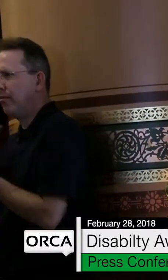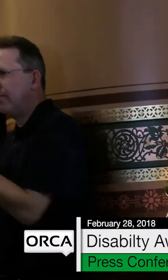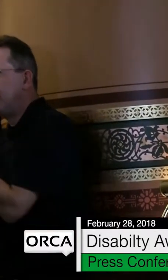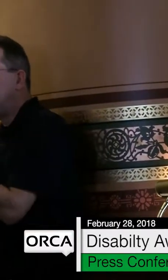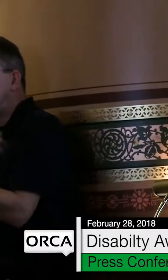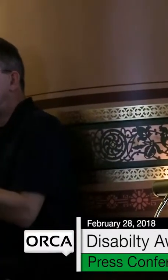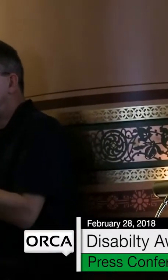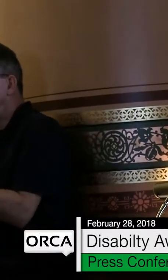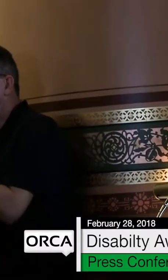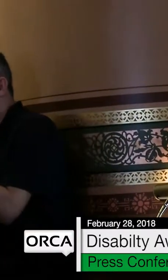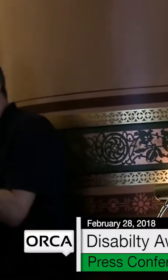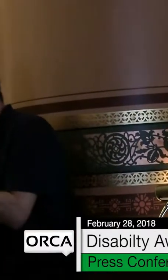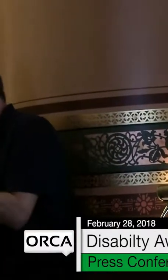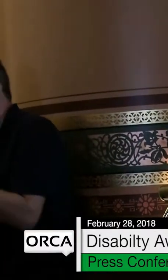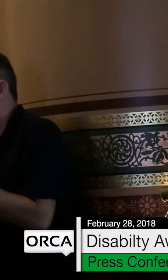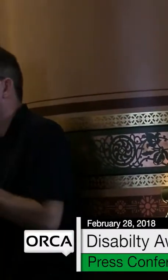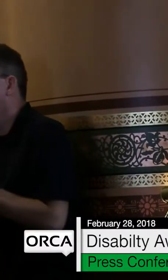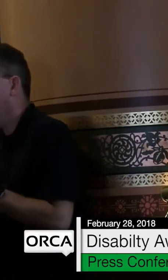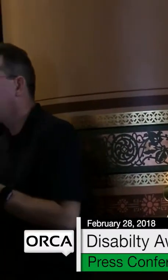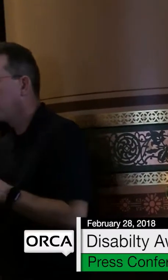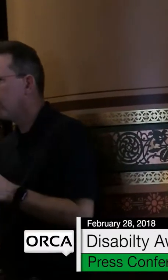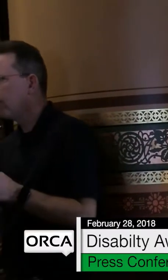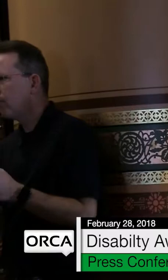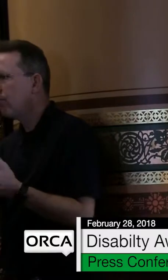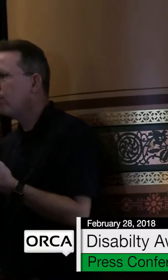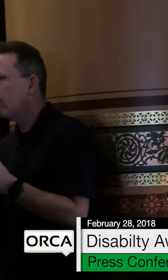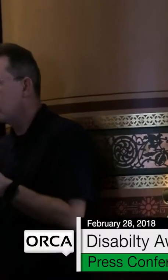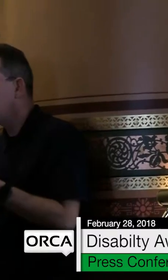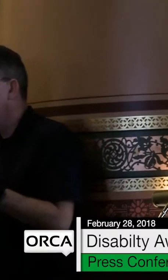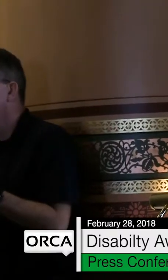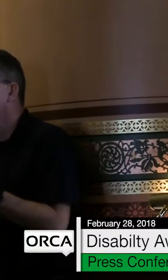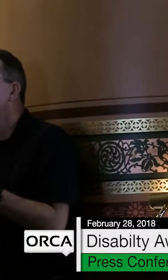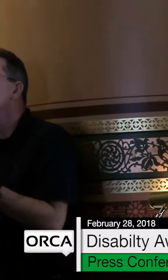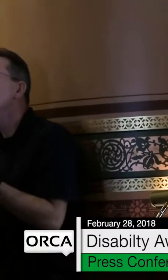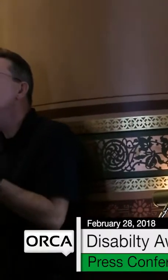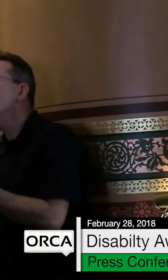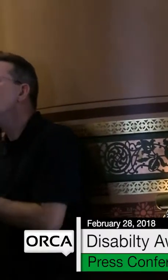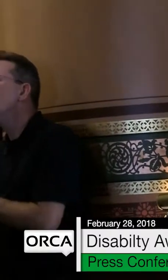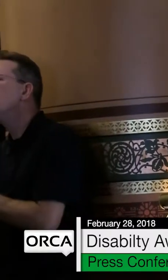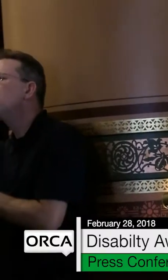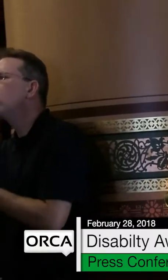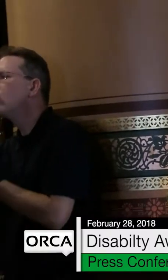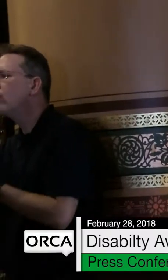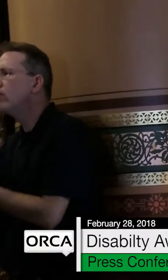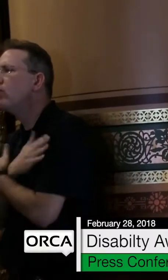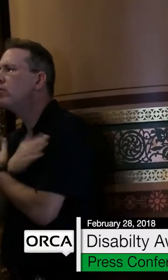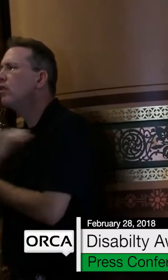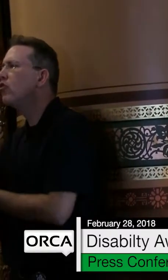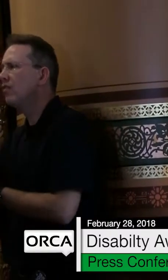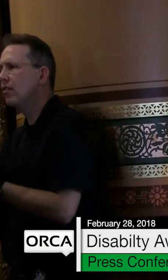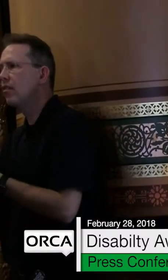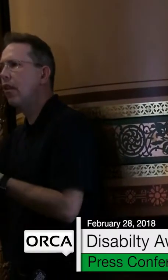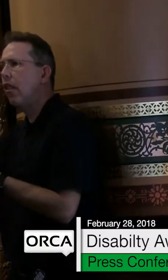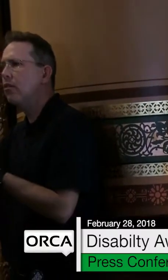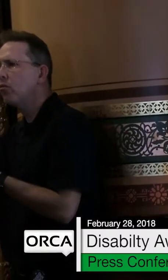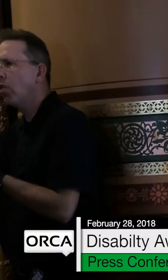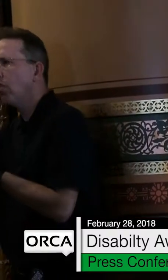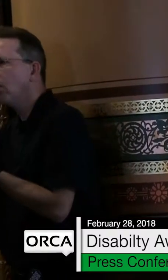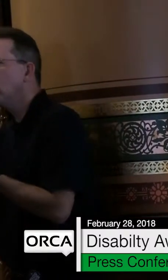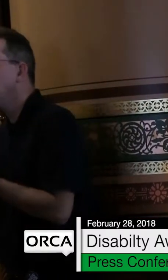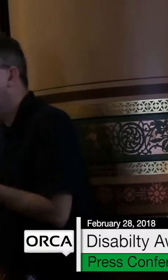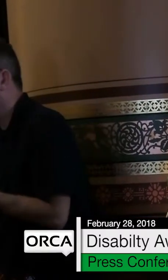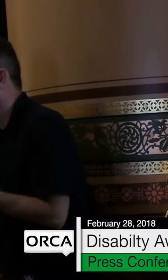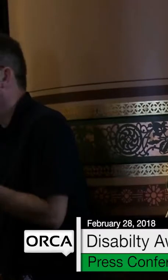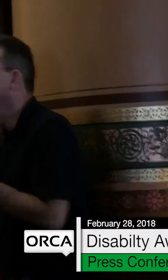reduce respite services, employment services, and community